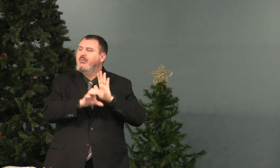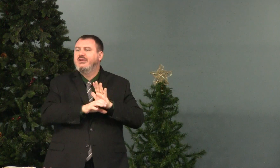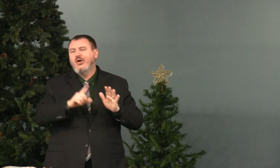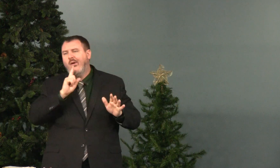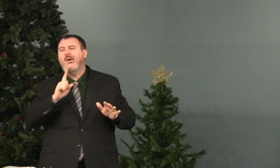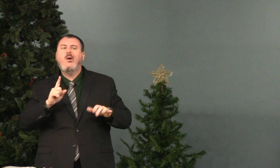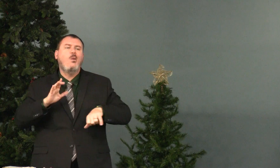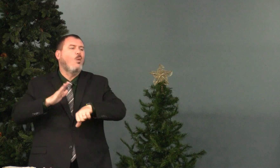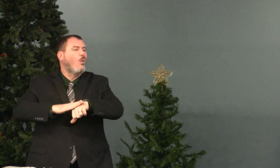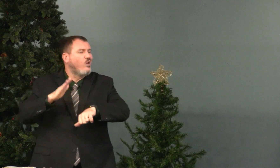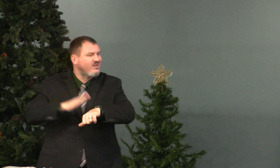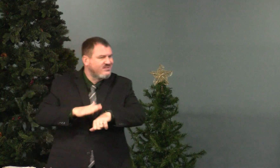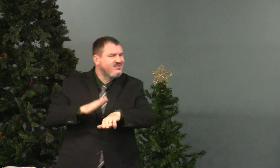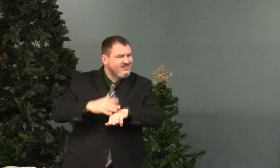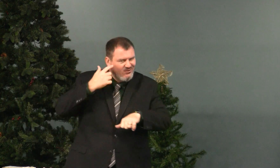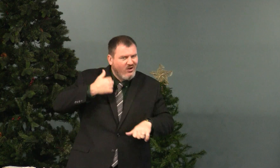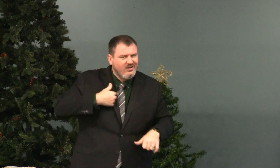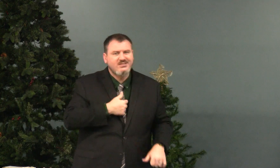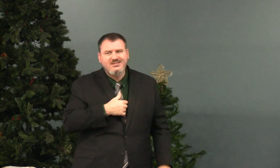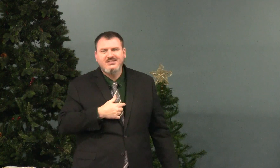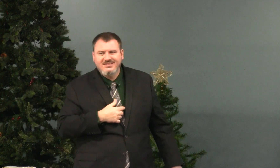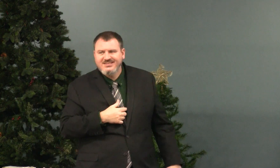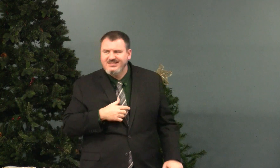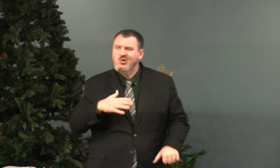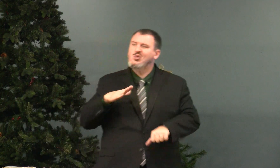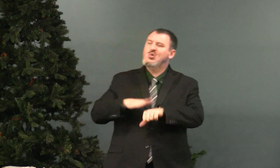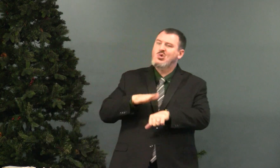And the Ten Commandments are like a warning for us.